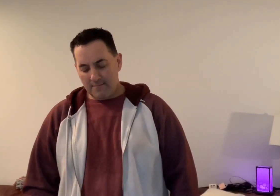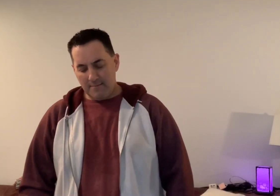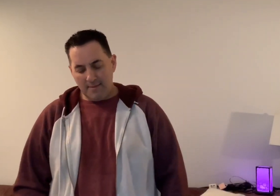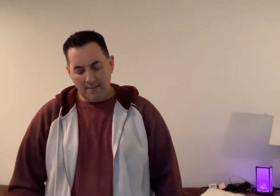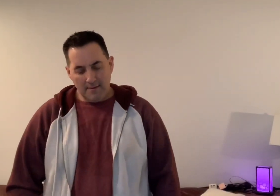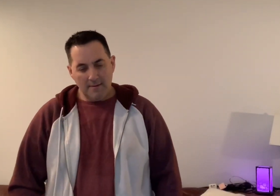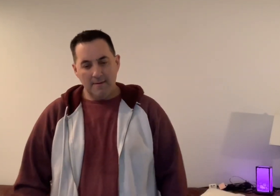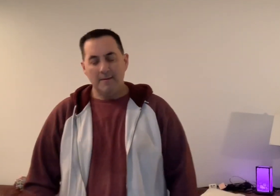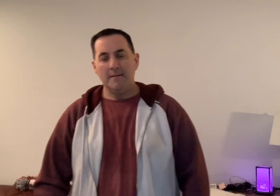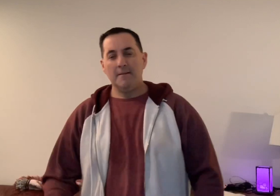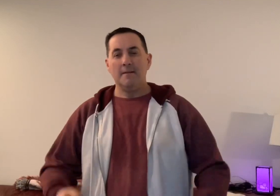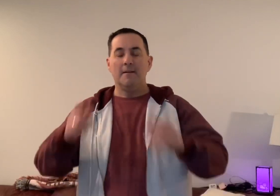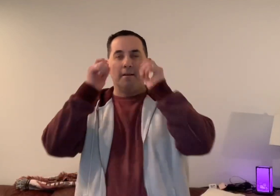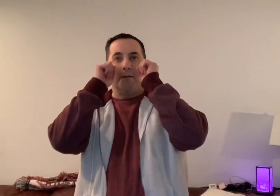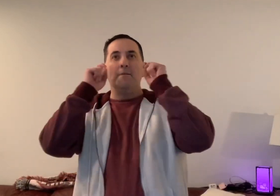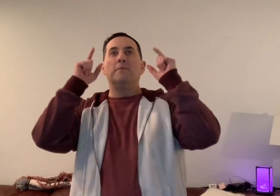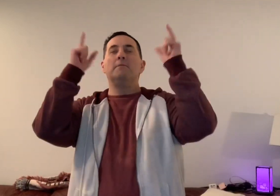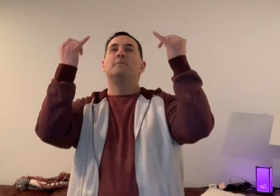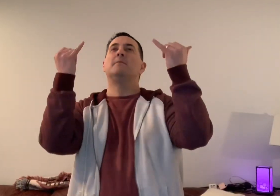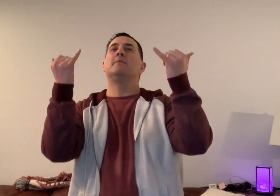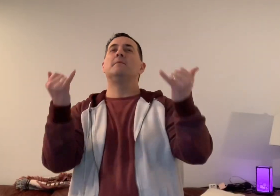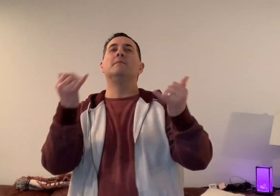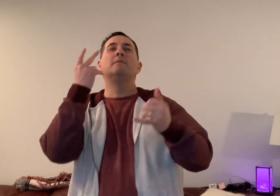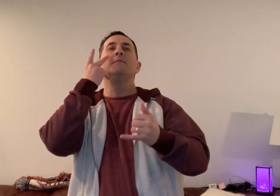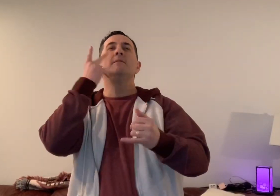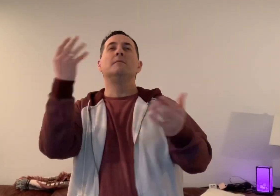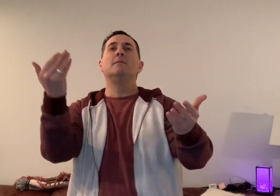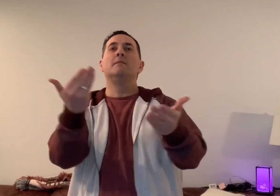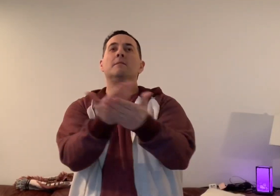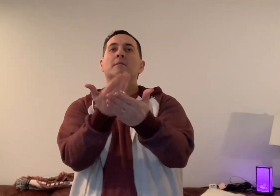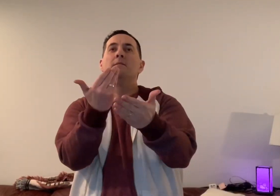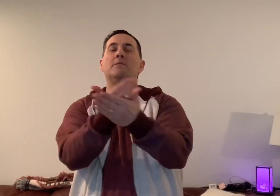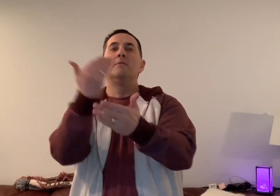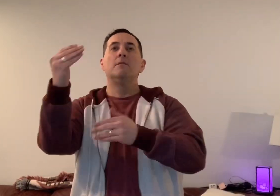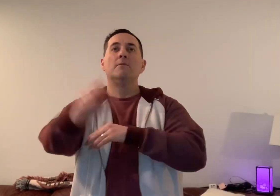Waking up to a new sunrise